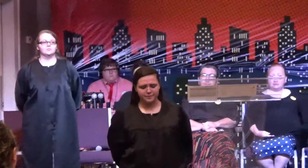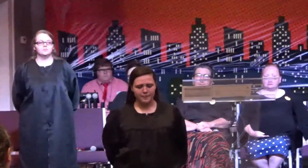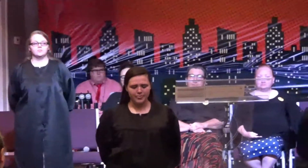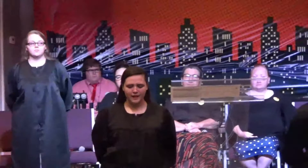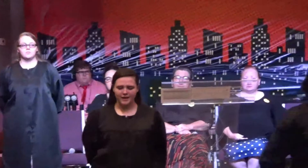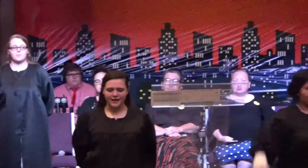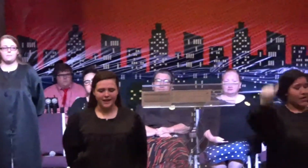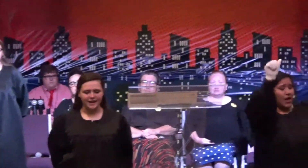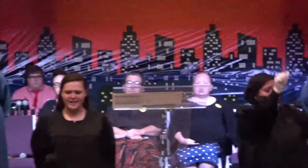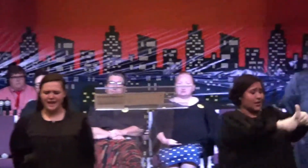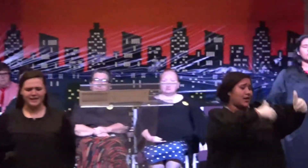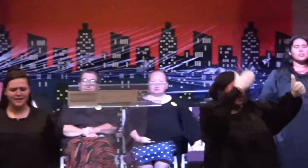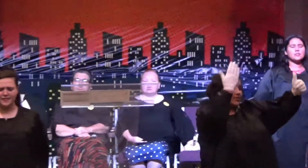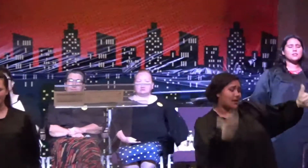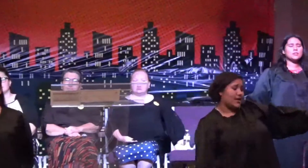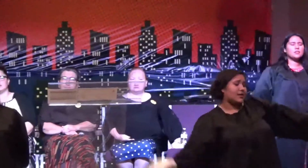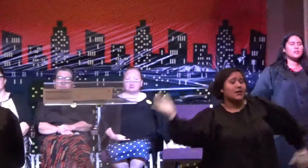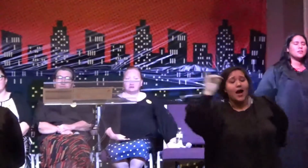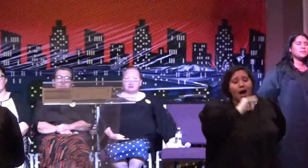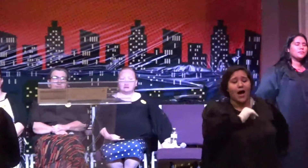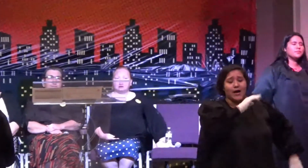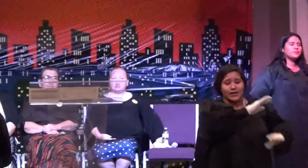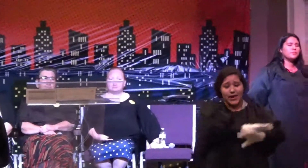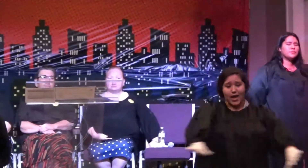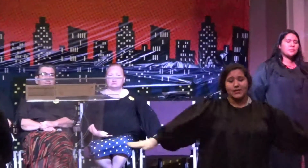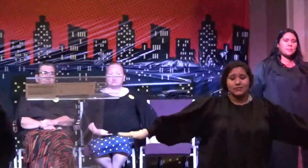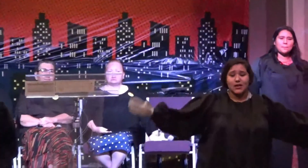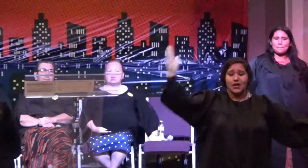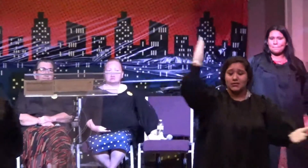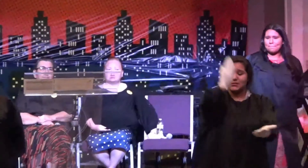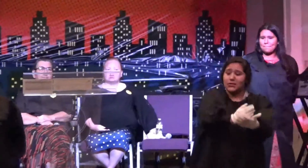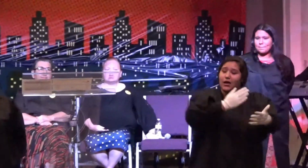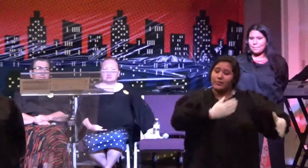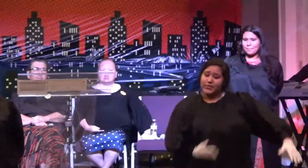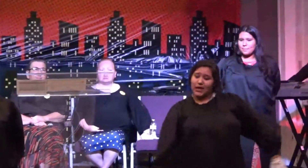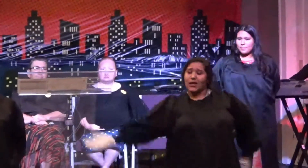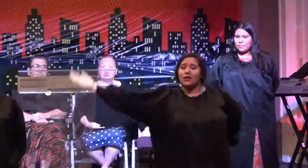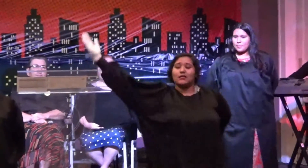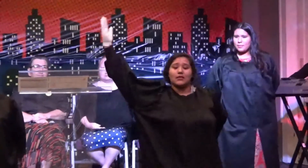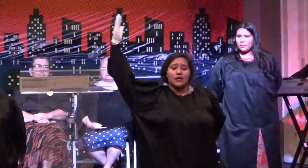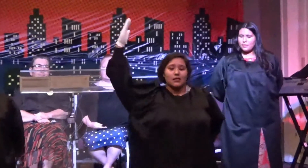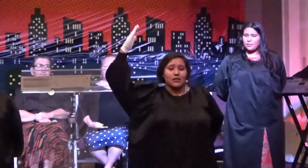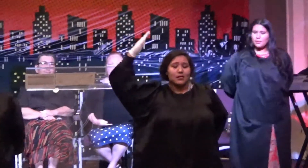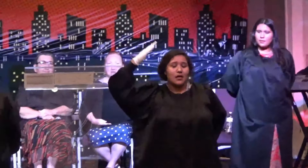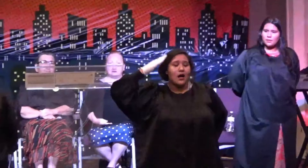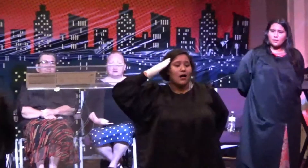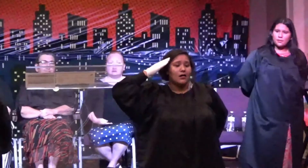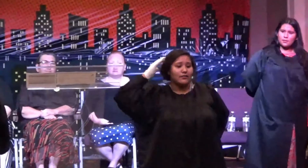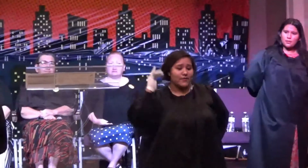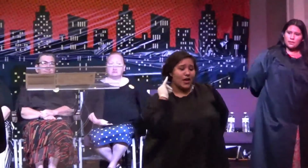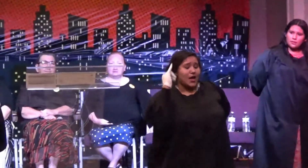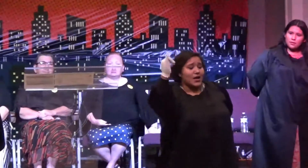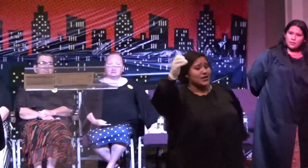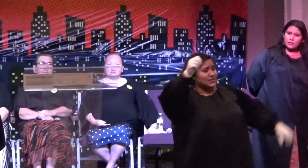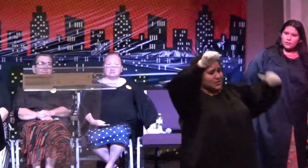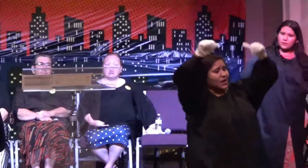And anything that I can't stop thinking of Is an